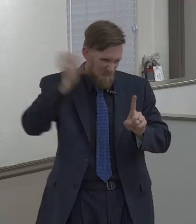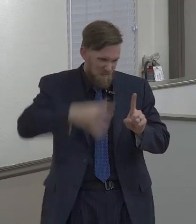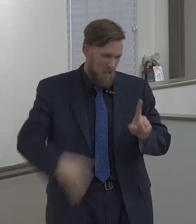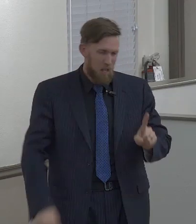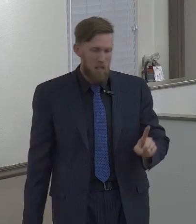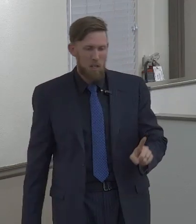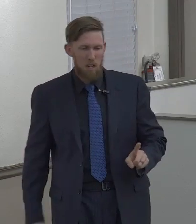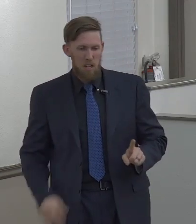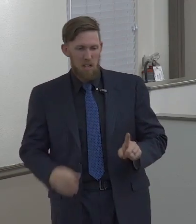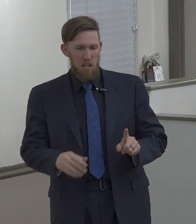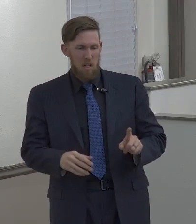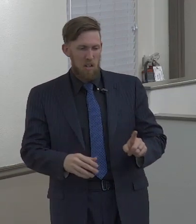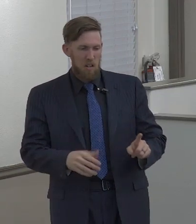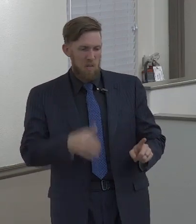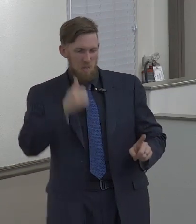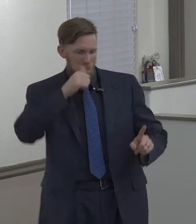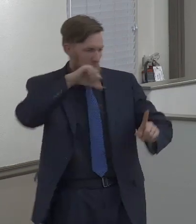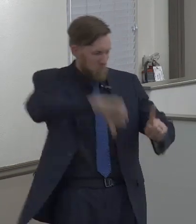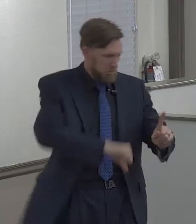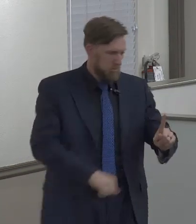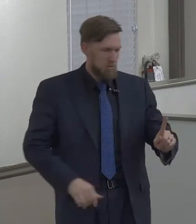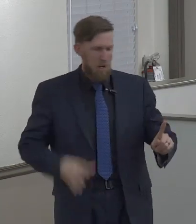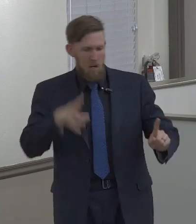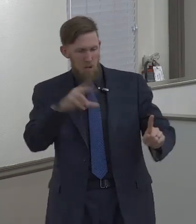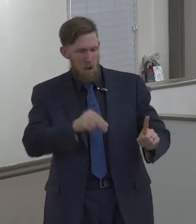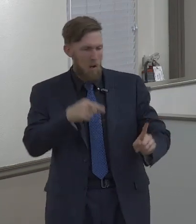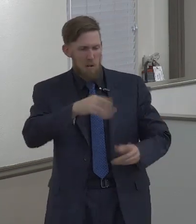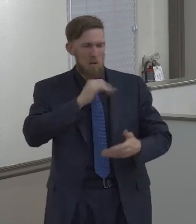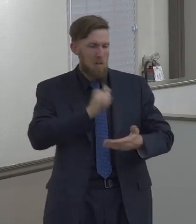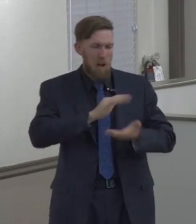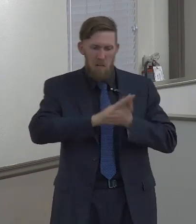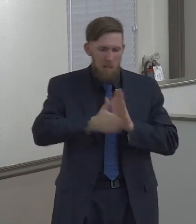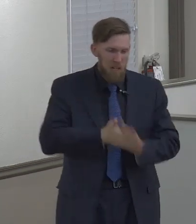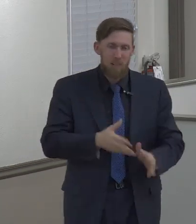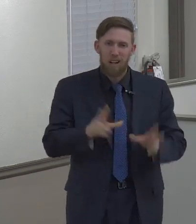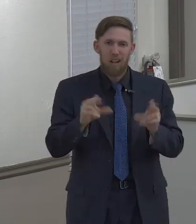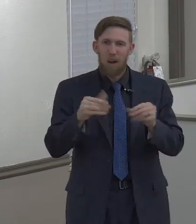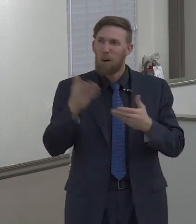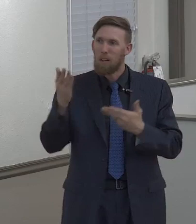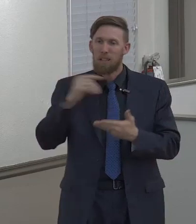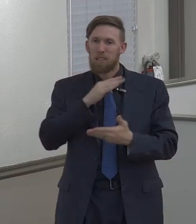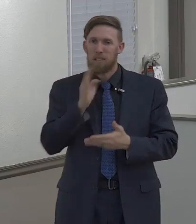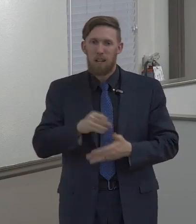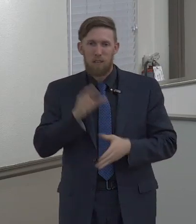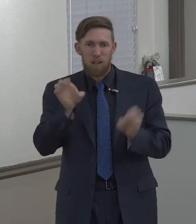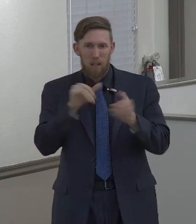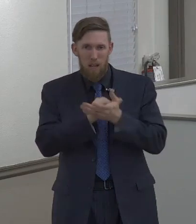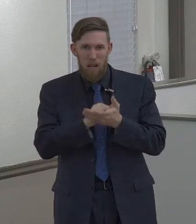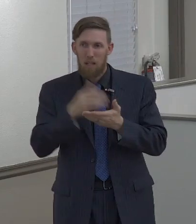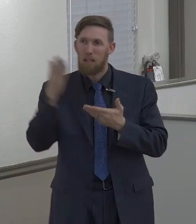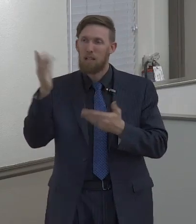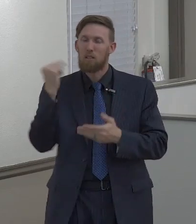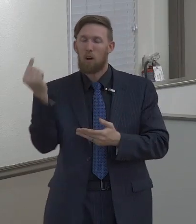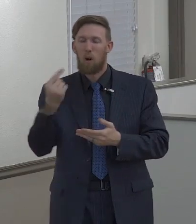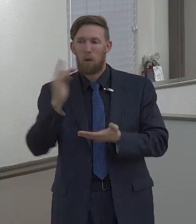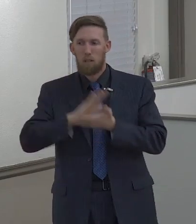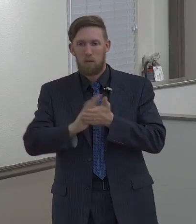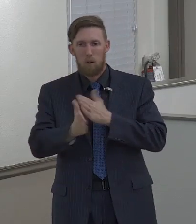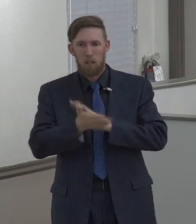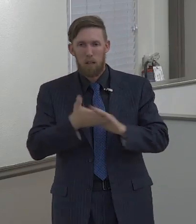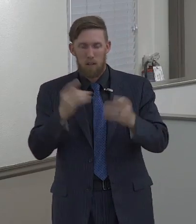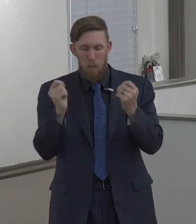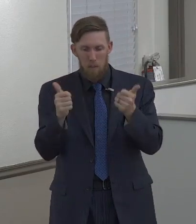over it. Never once has God rejected your plea for forgiveness. Never once has He even delayed His